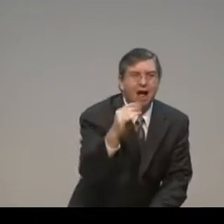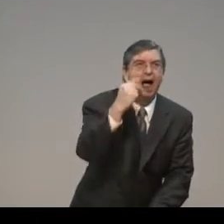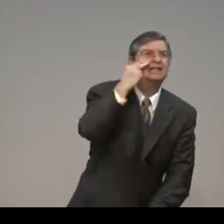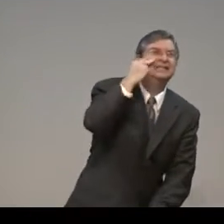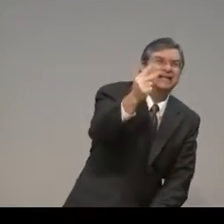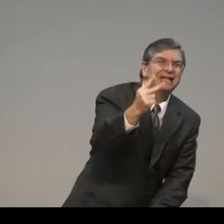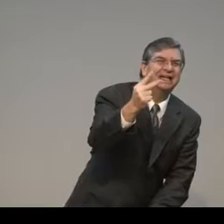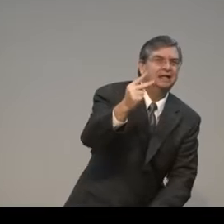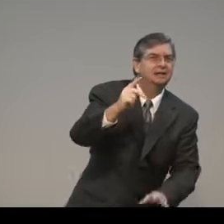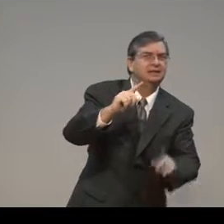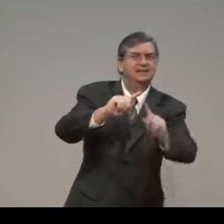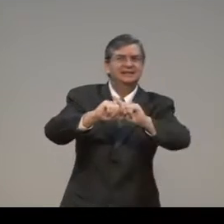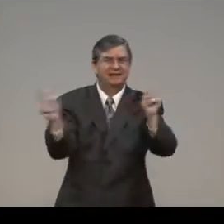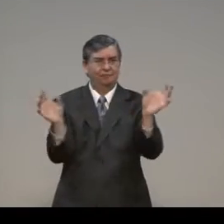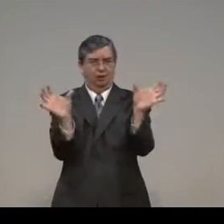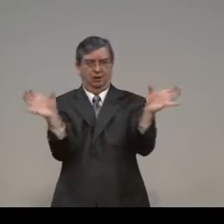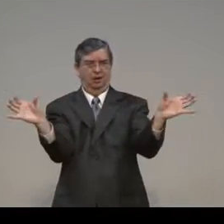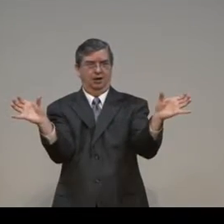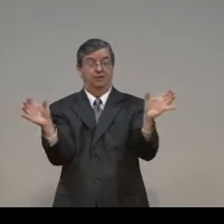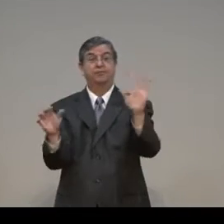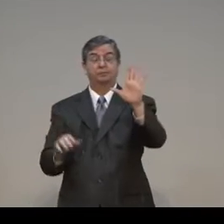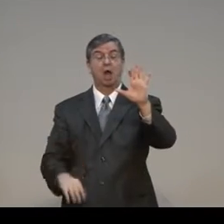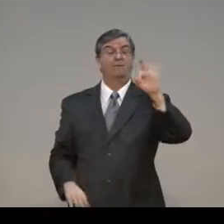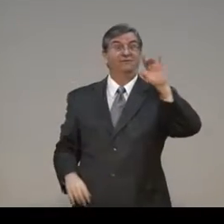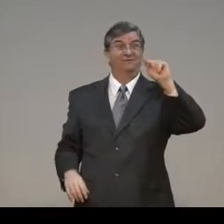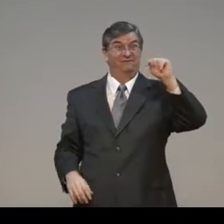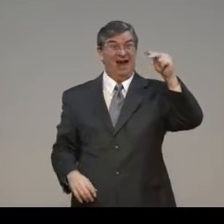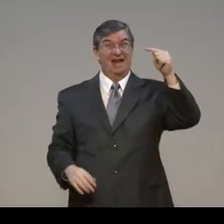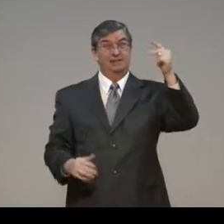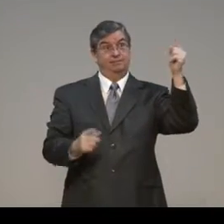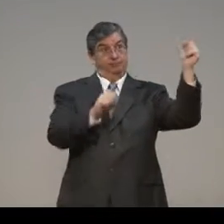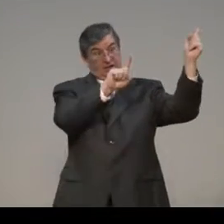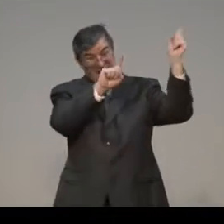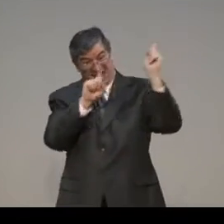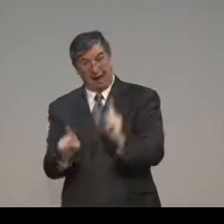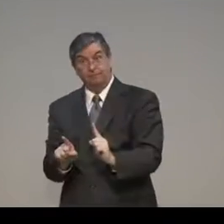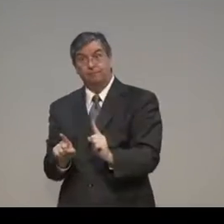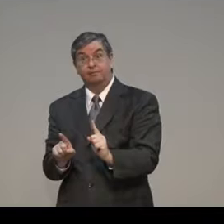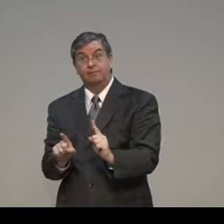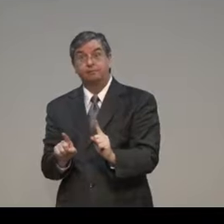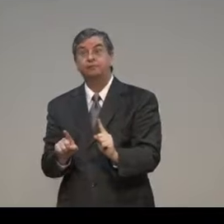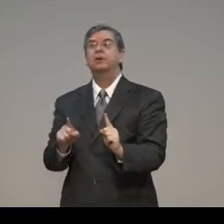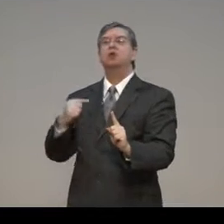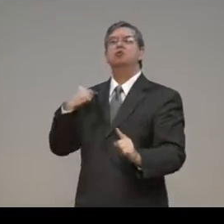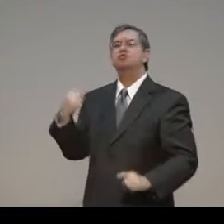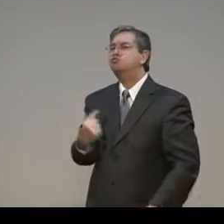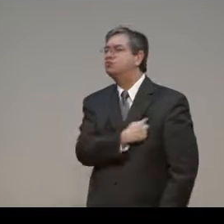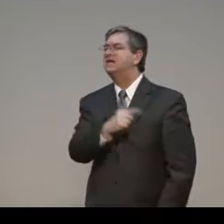earth. You know it. That is faith. Faith. And when faith is come,